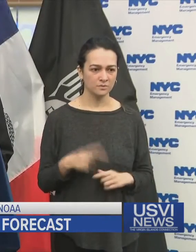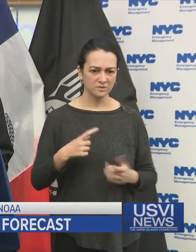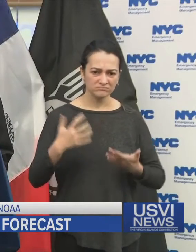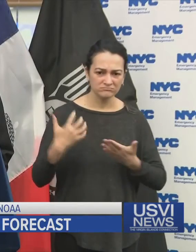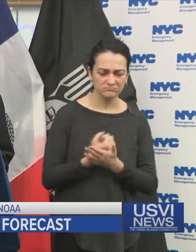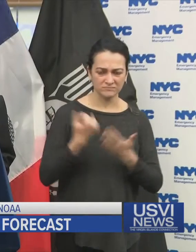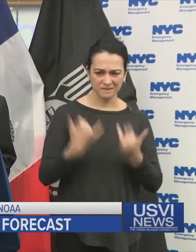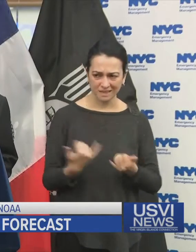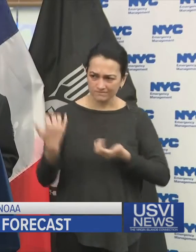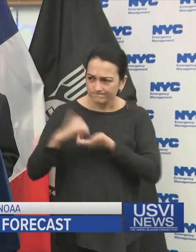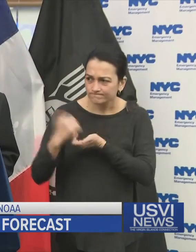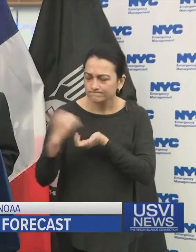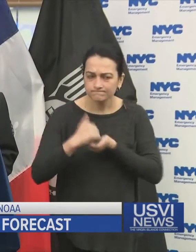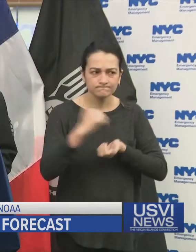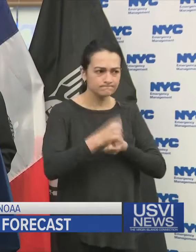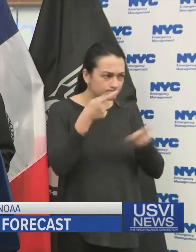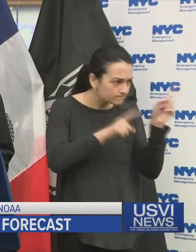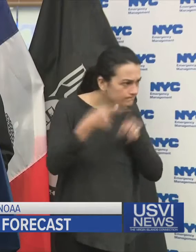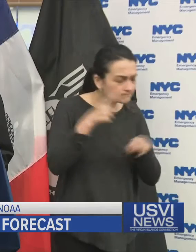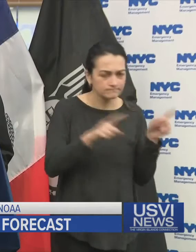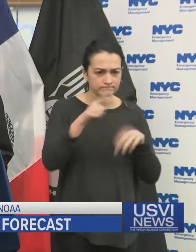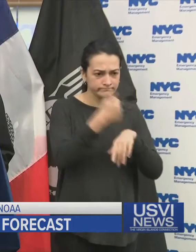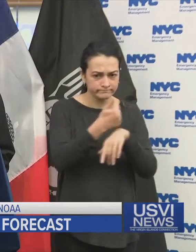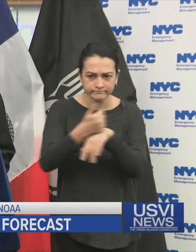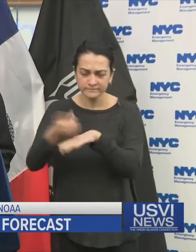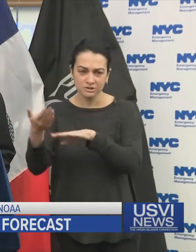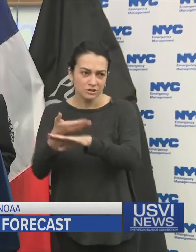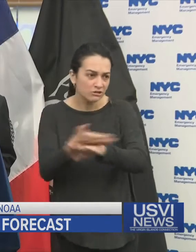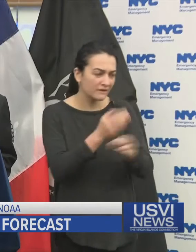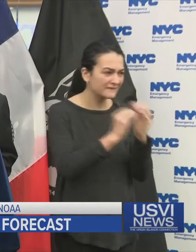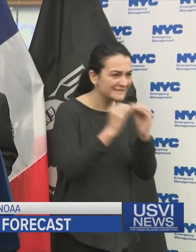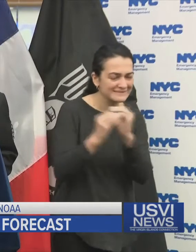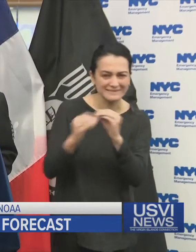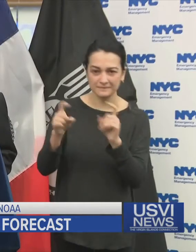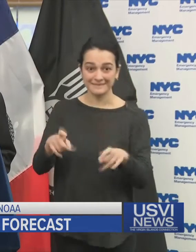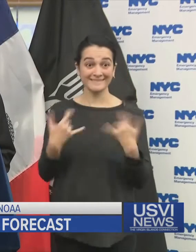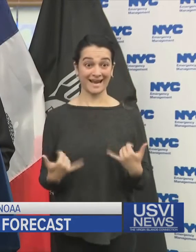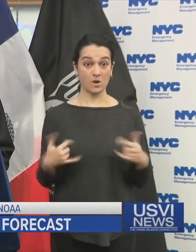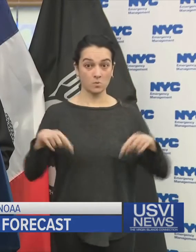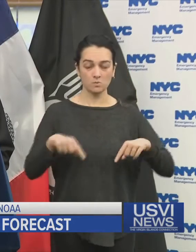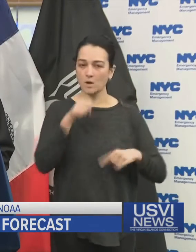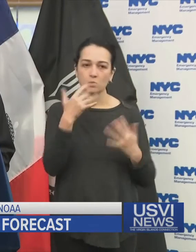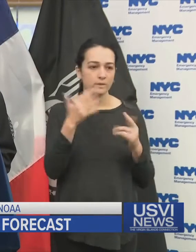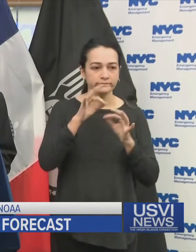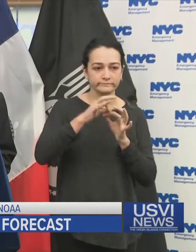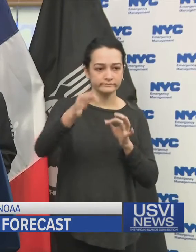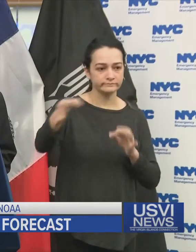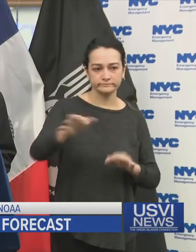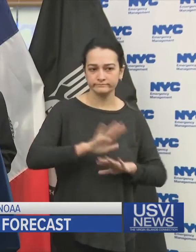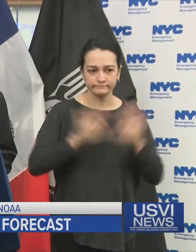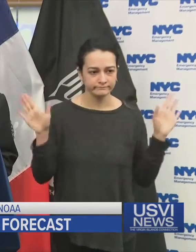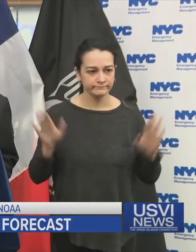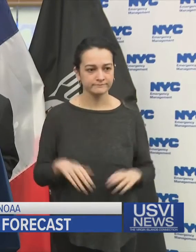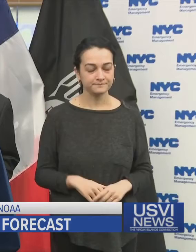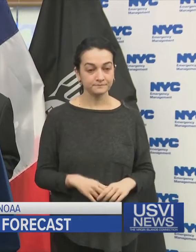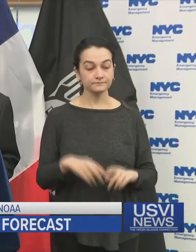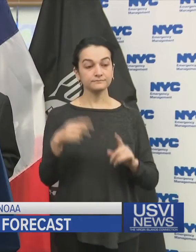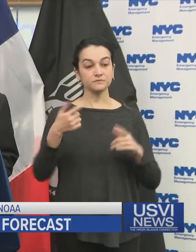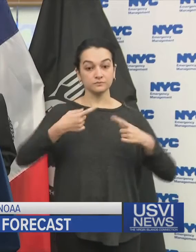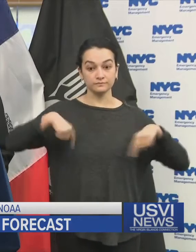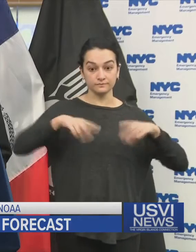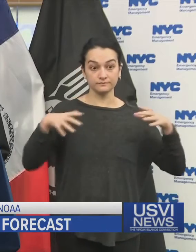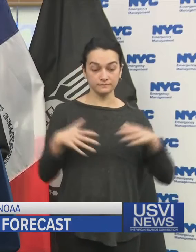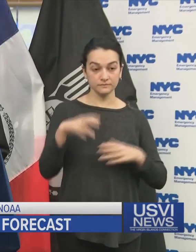an above normal 2022 Atlantic hurricane season, which would make this year the seventh